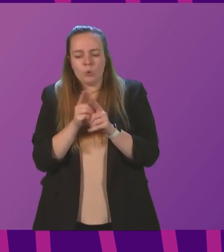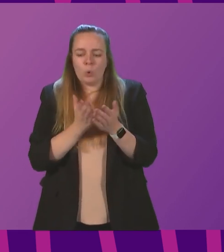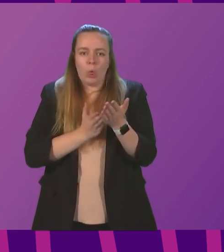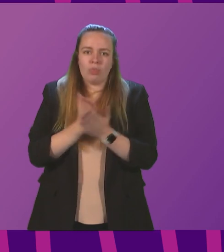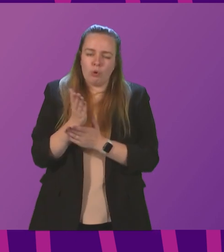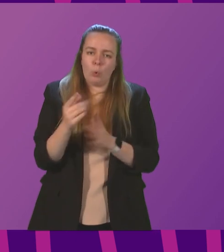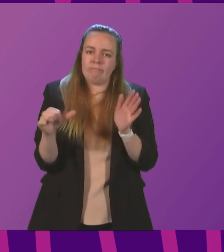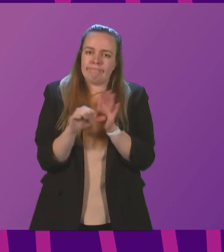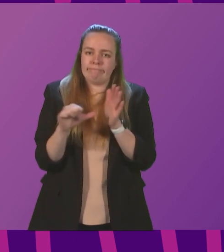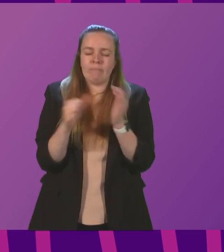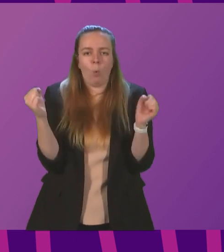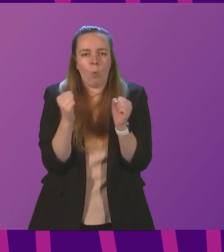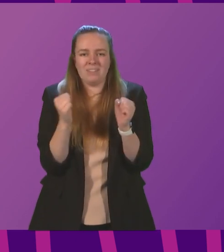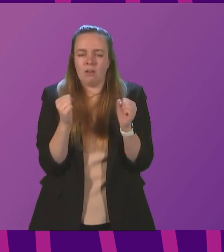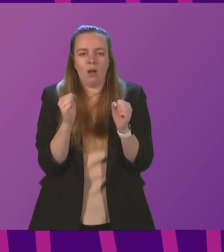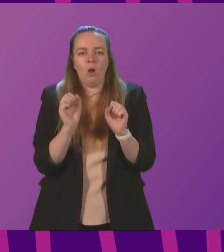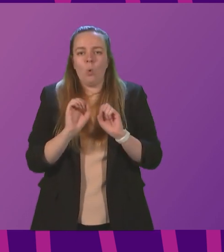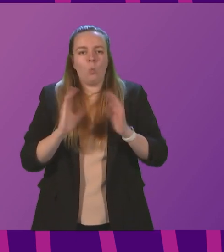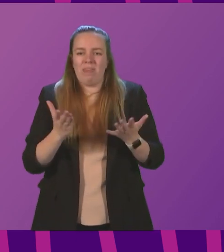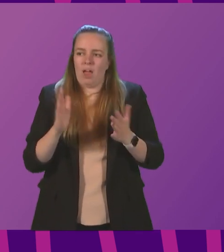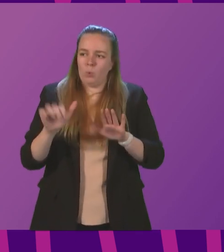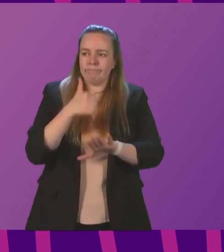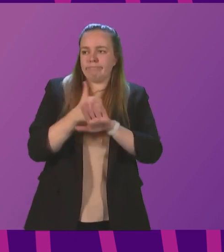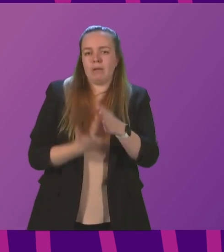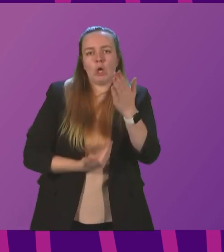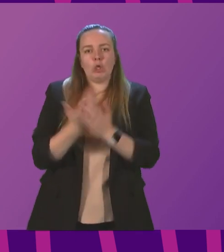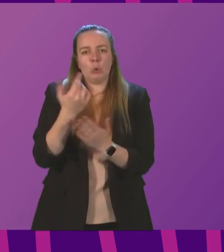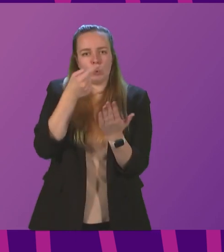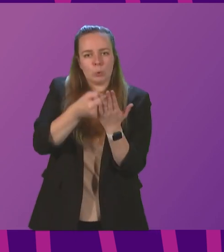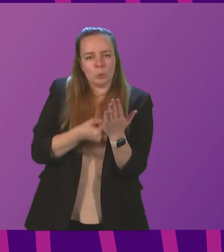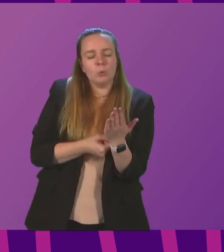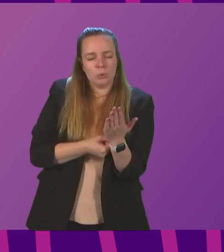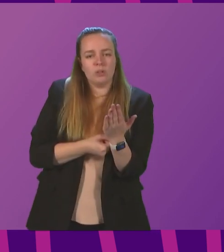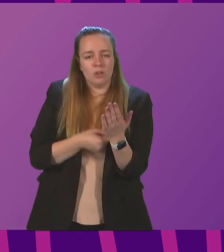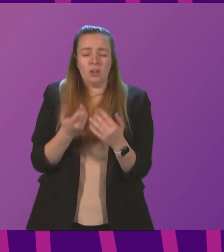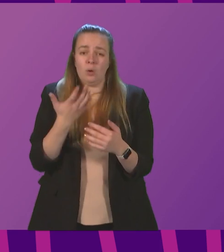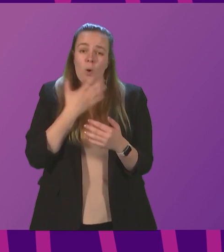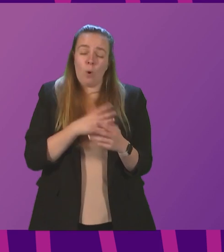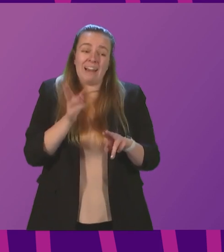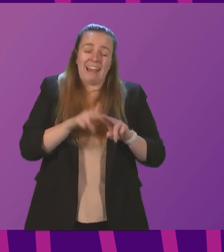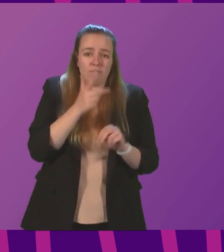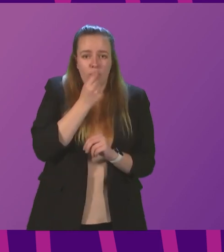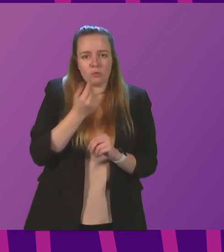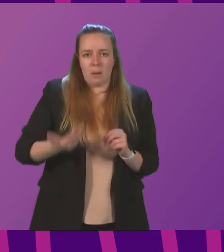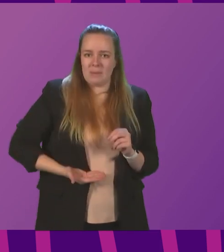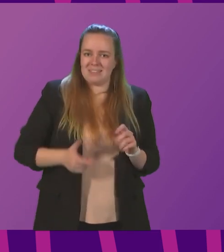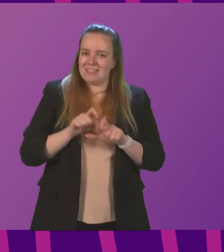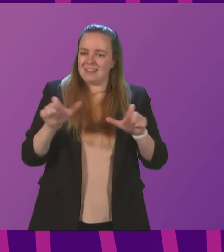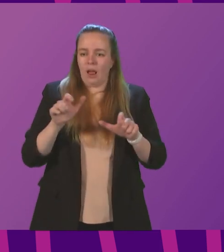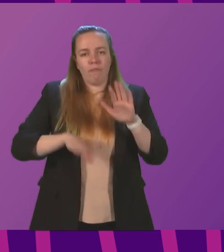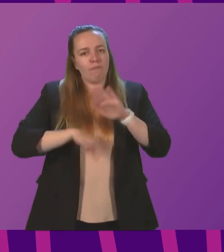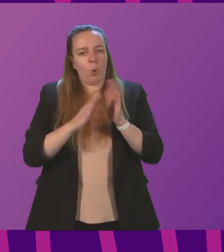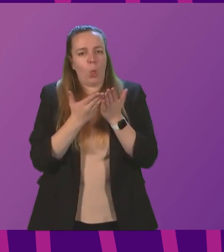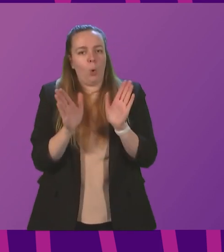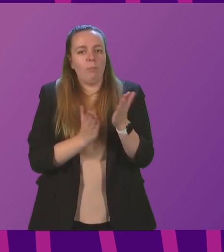winter without having to reintroduce any restrictions on trade. We want, if possible, businesses to stay fully open over